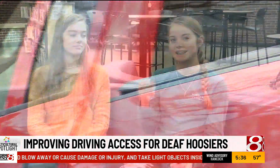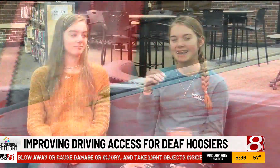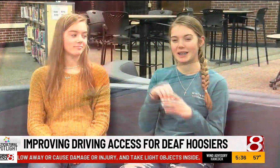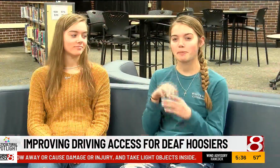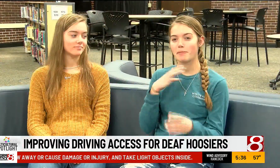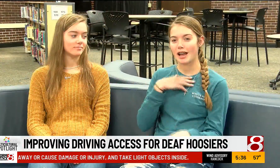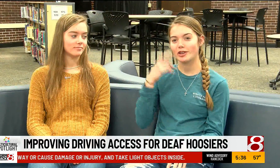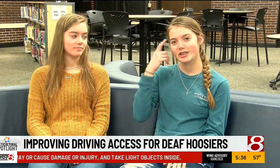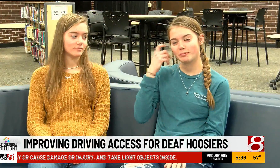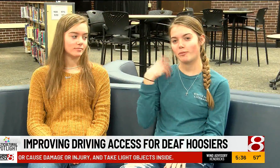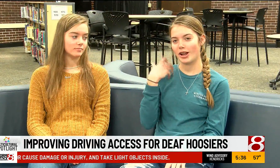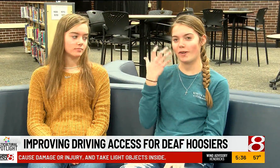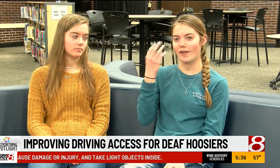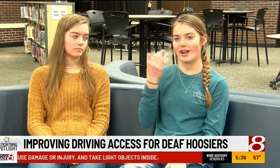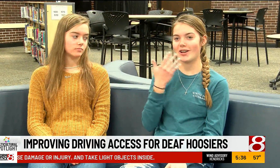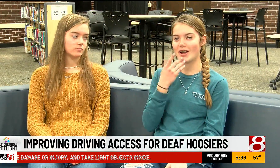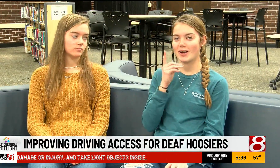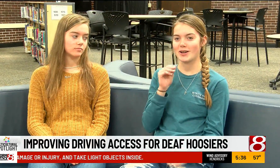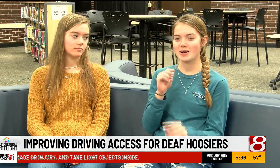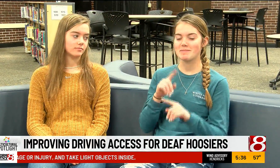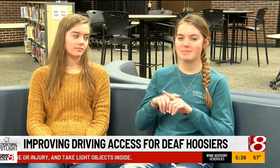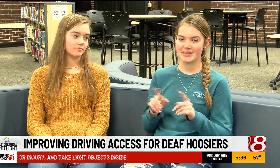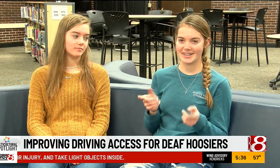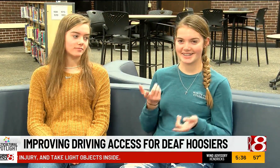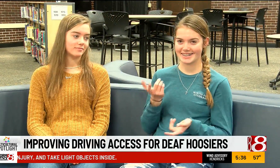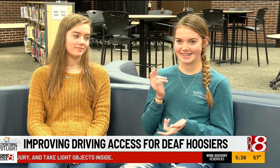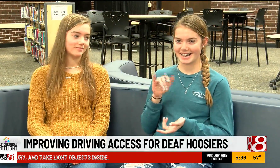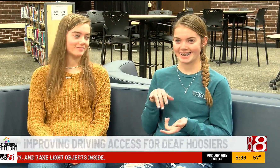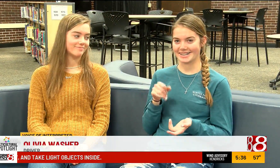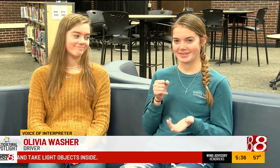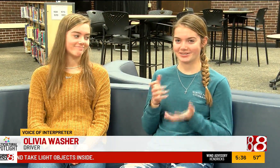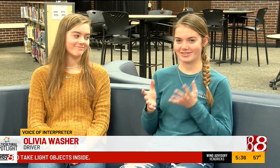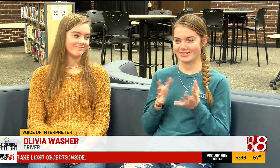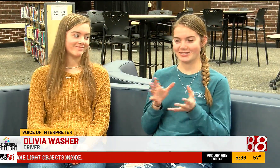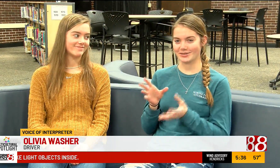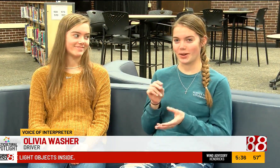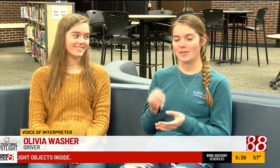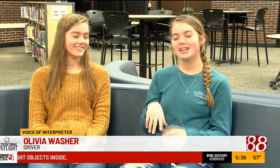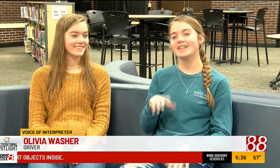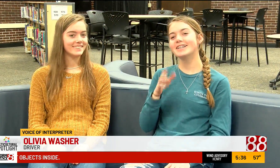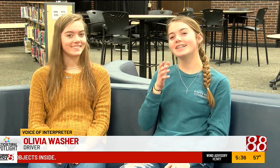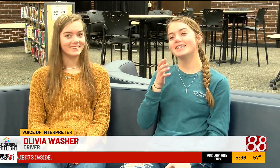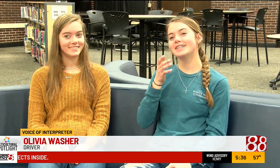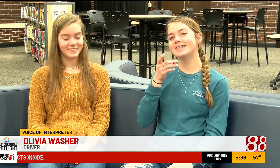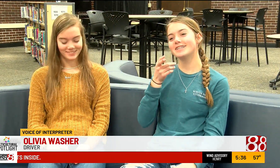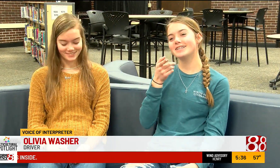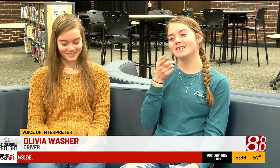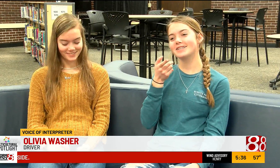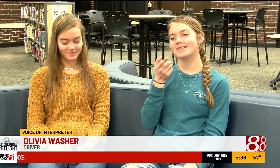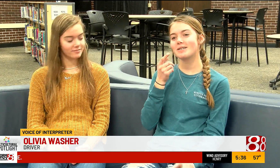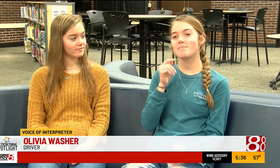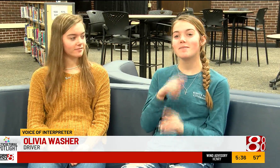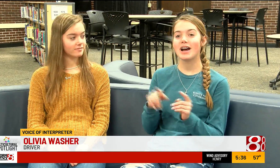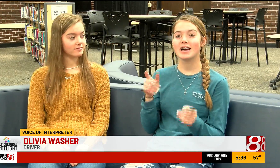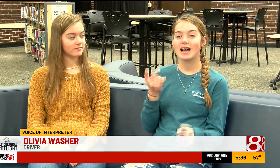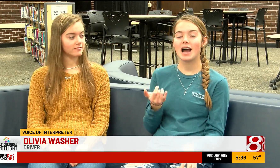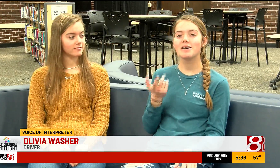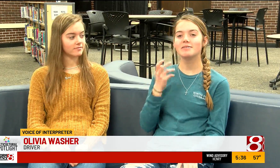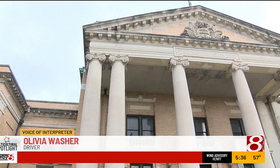new journey. In my dream, I want to go to Colorado, but I know in reality that's not going to happen right away. Taking a break